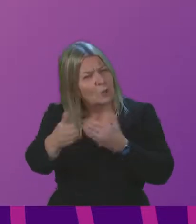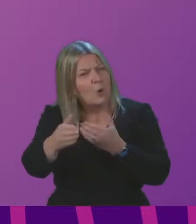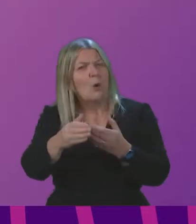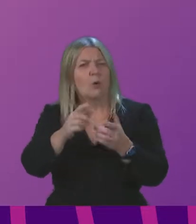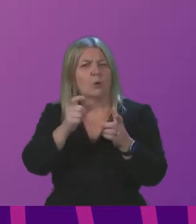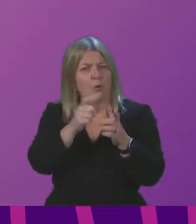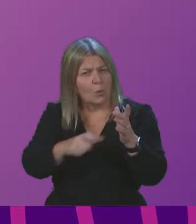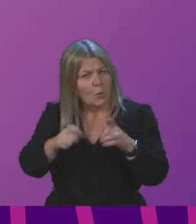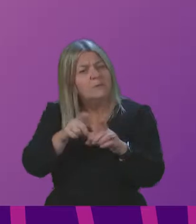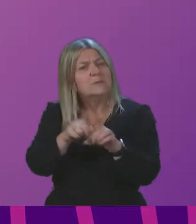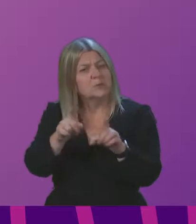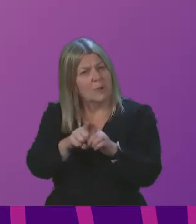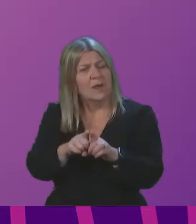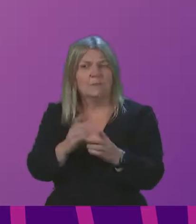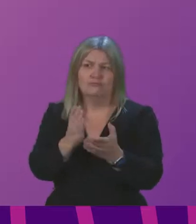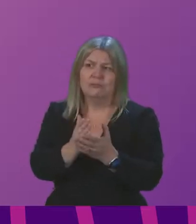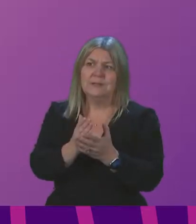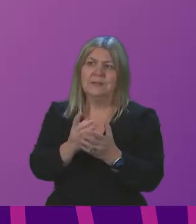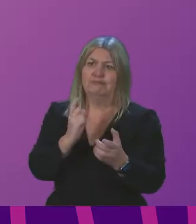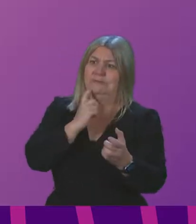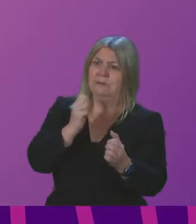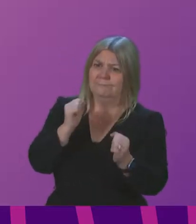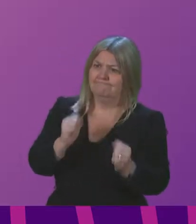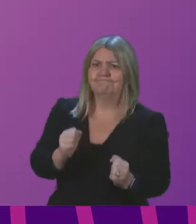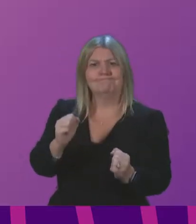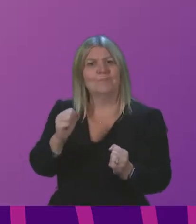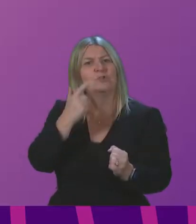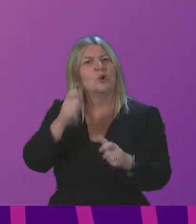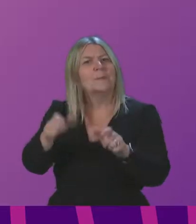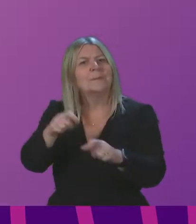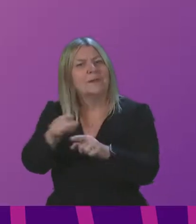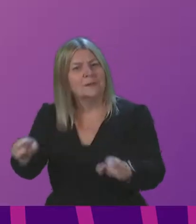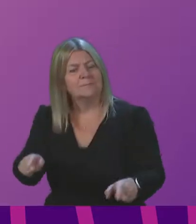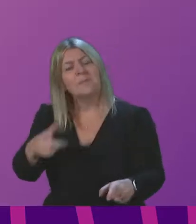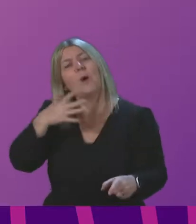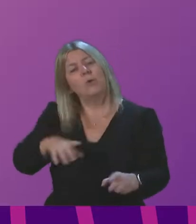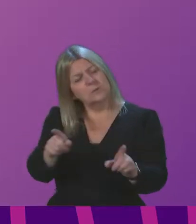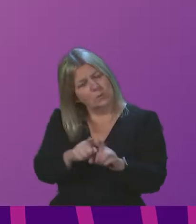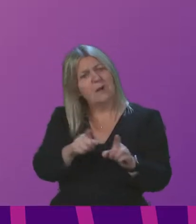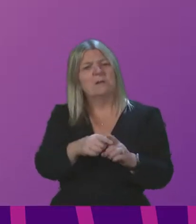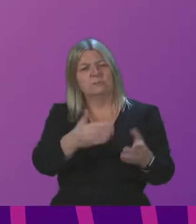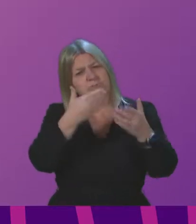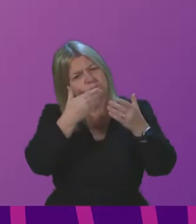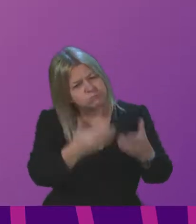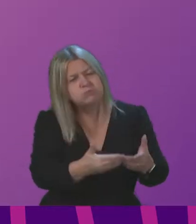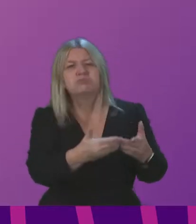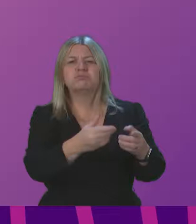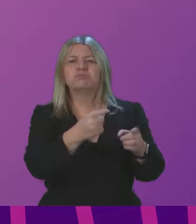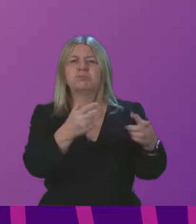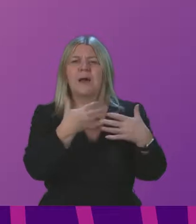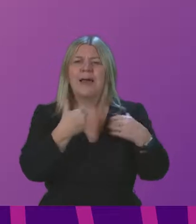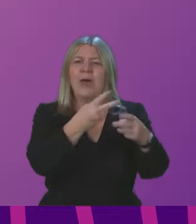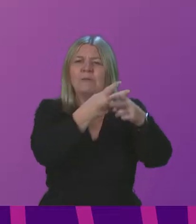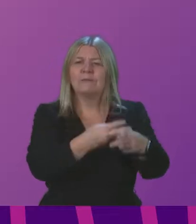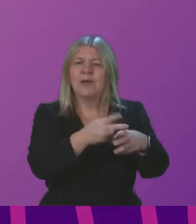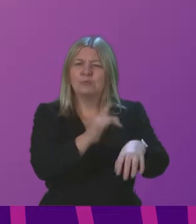living through this period. Firstly, I too want to pay tribute to our healthcare professionals who are exhausted. This has